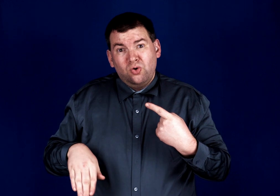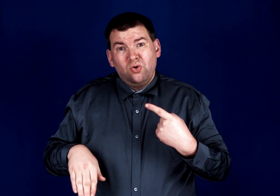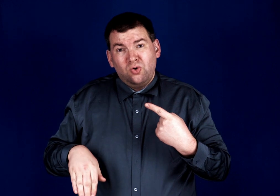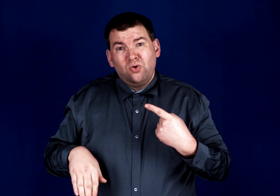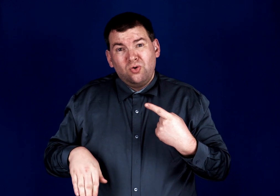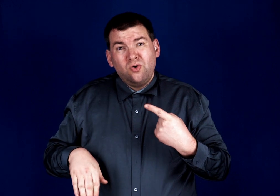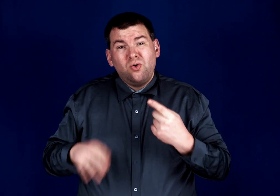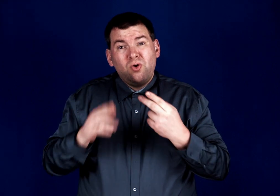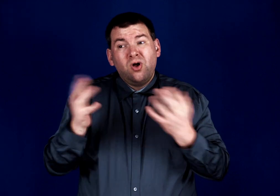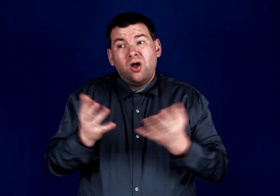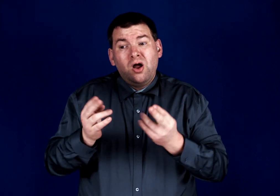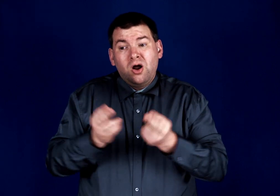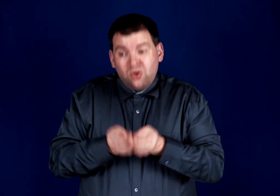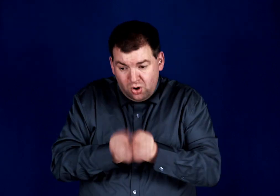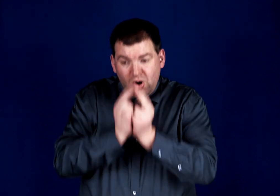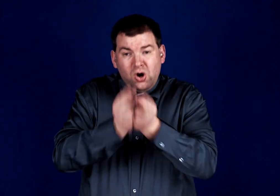What now I knew. knew.